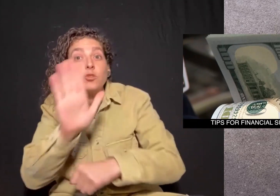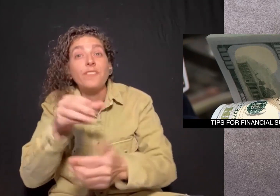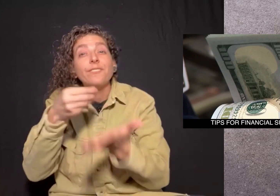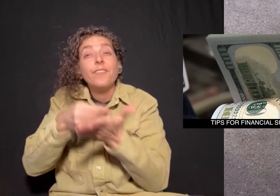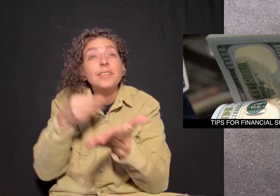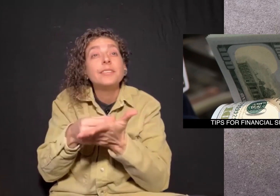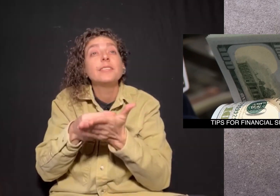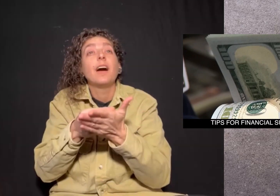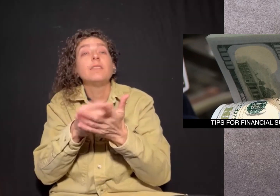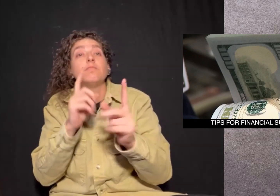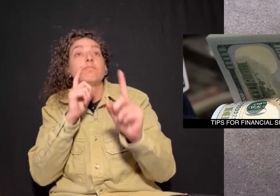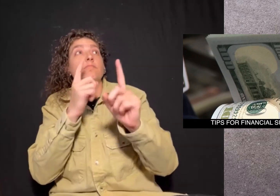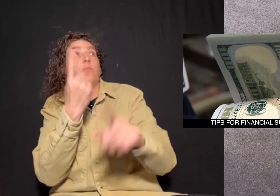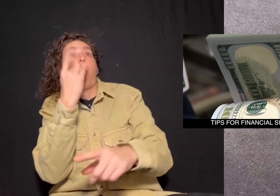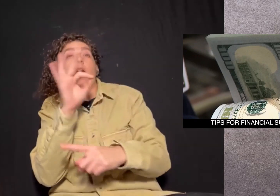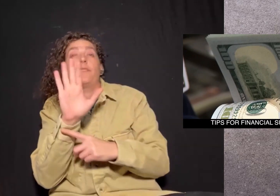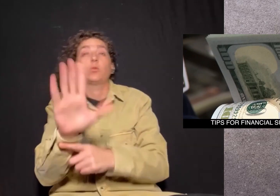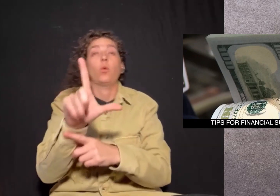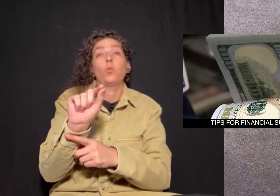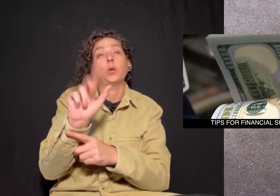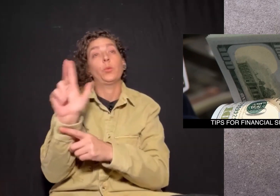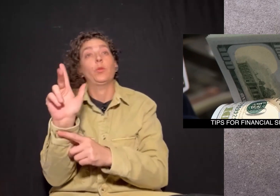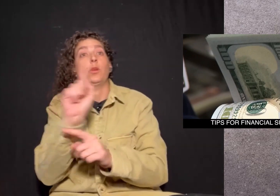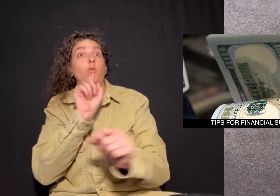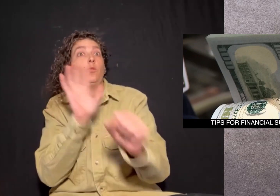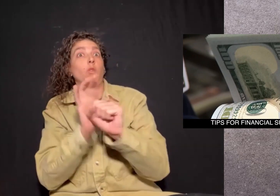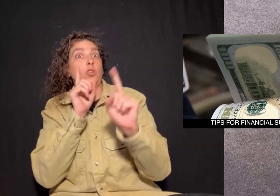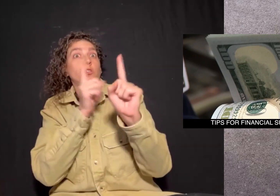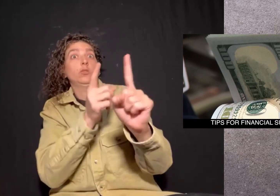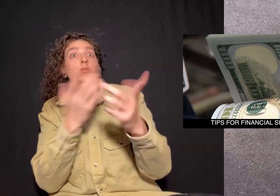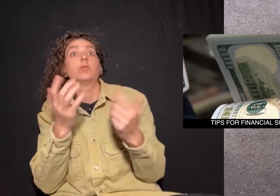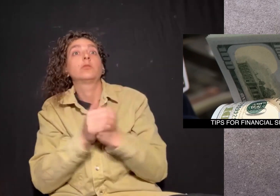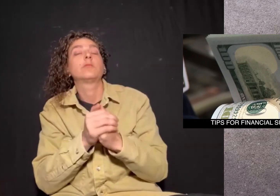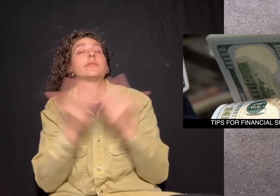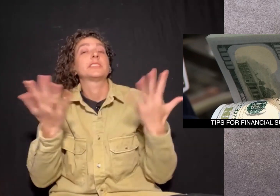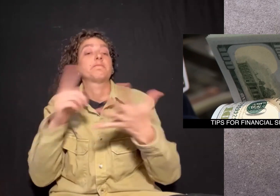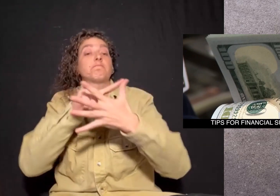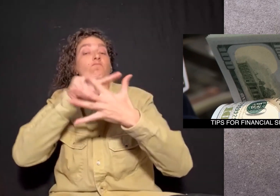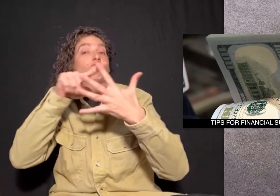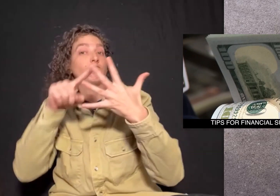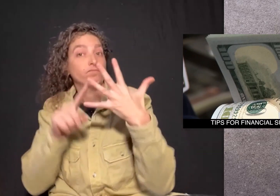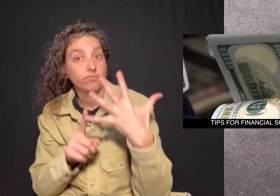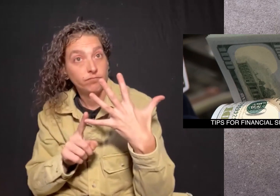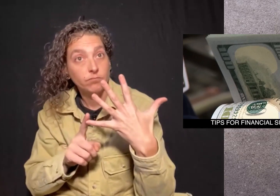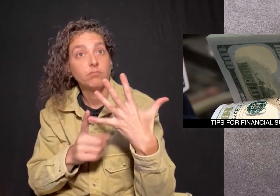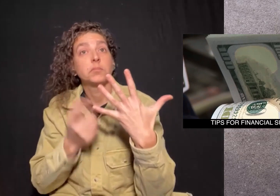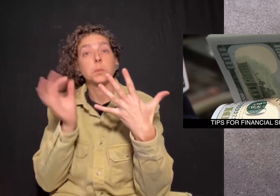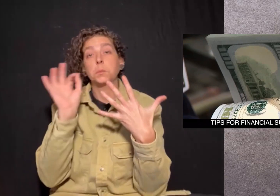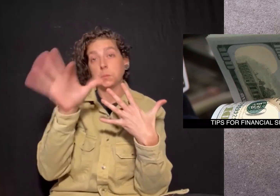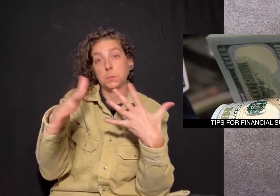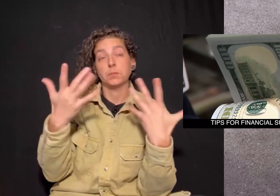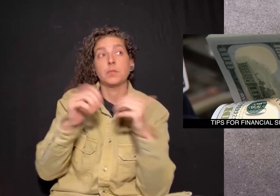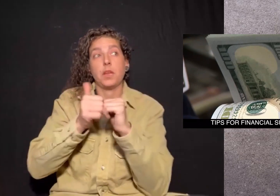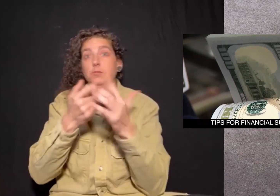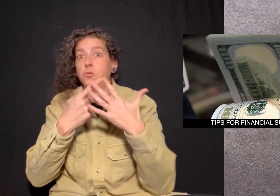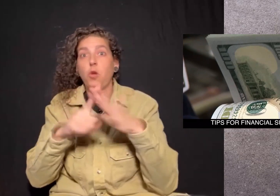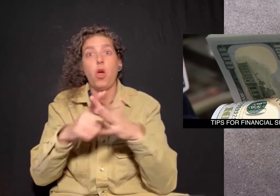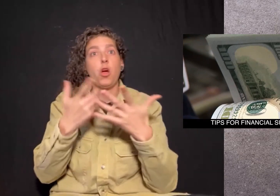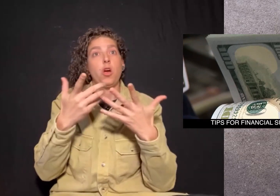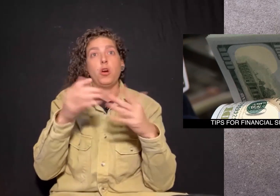If improving your finances is one of your 2023 resolutions. Here are five money moves to consider in